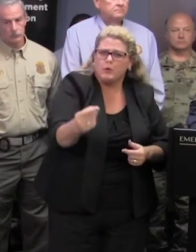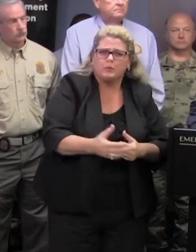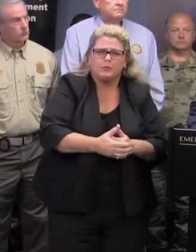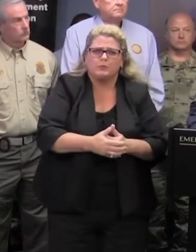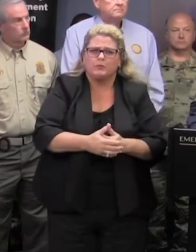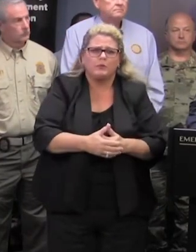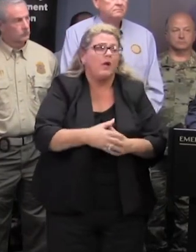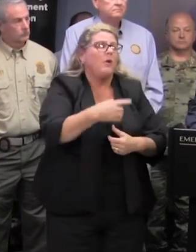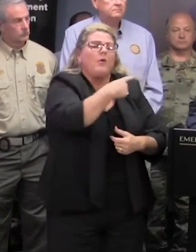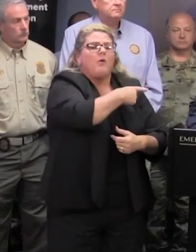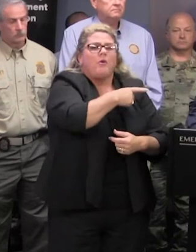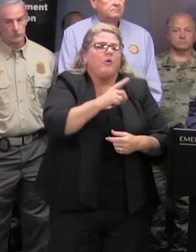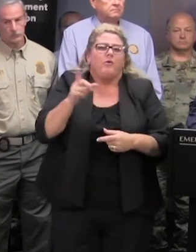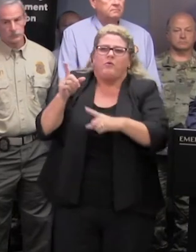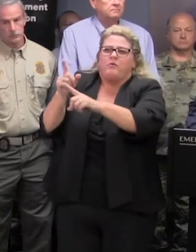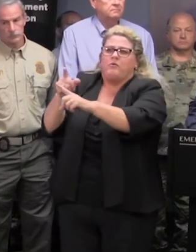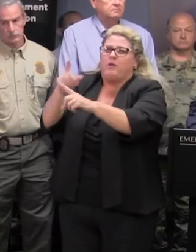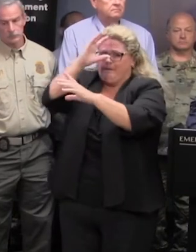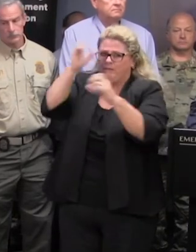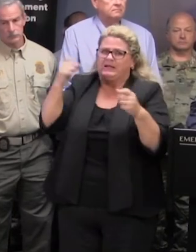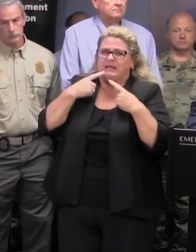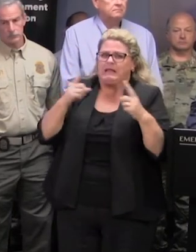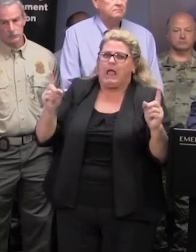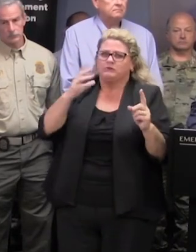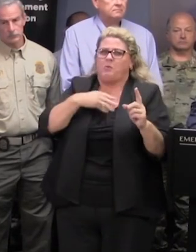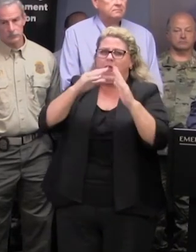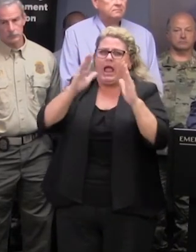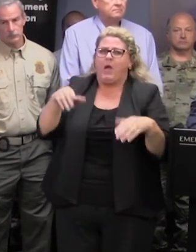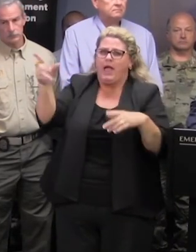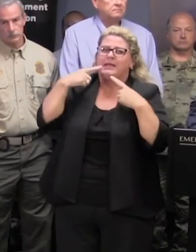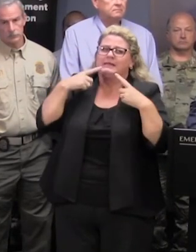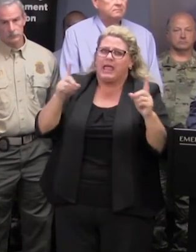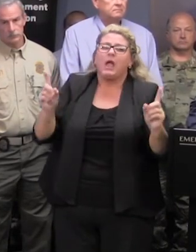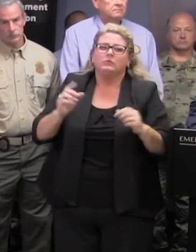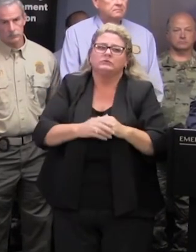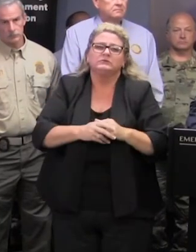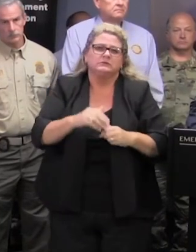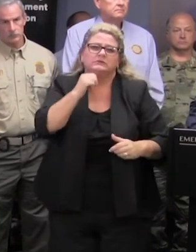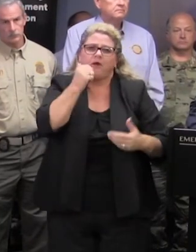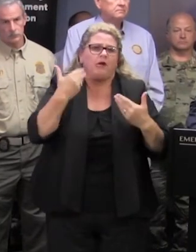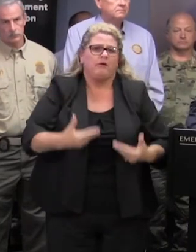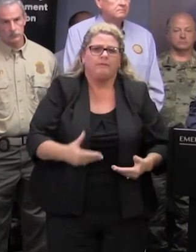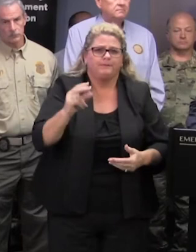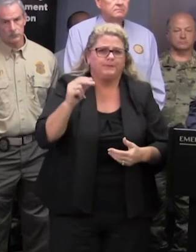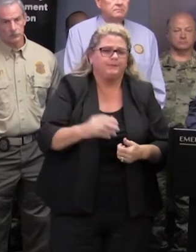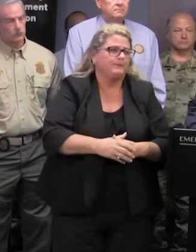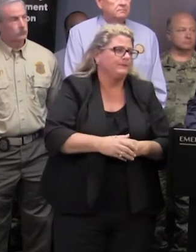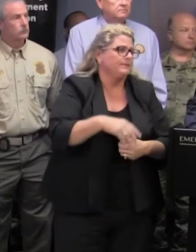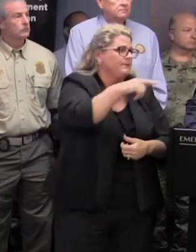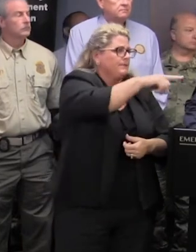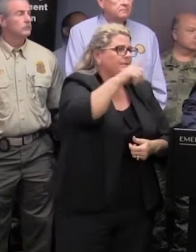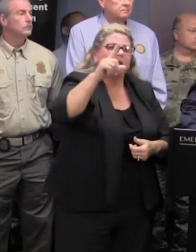any such announcements will be made by by the president by the white house if and when they're made general